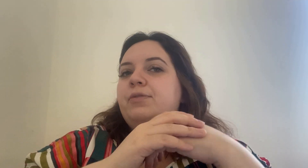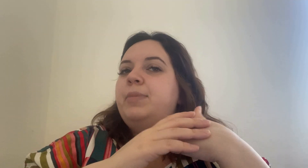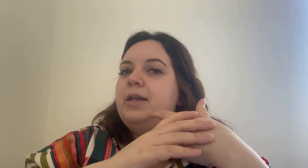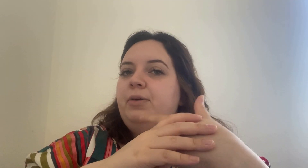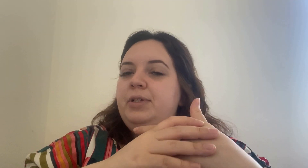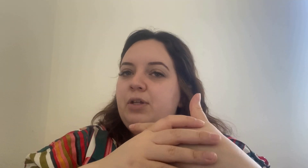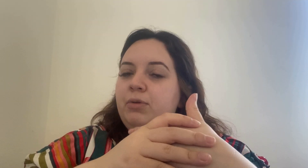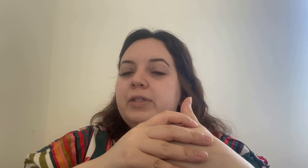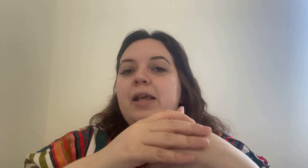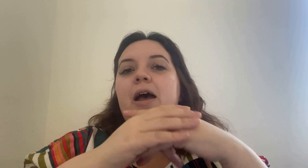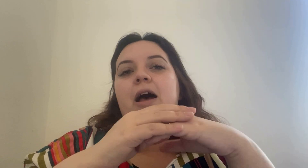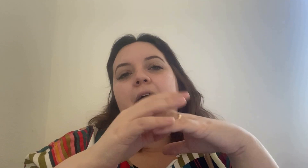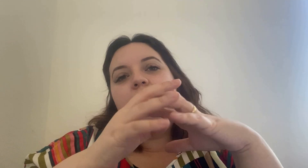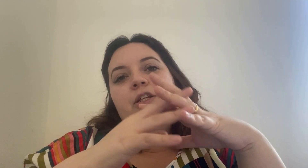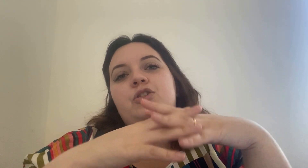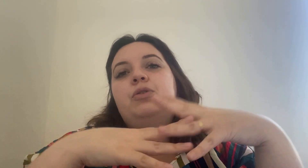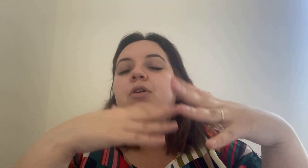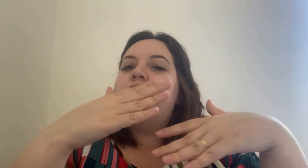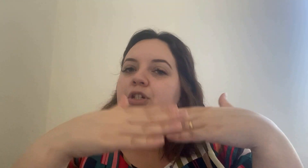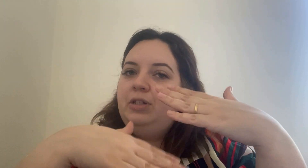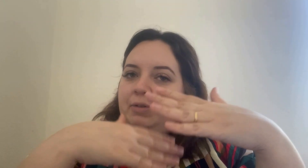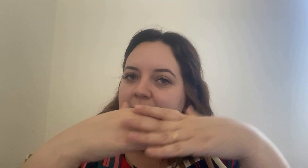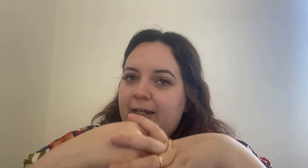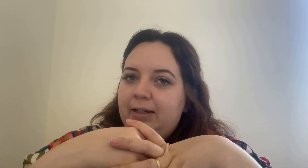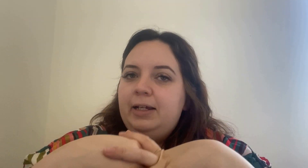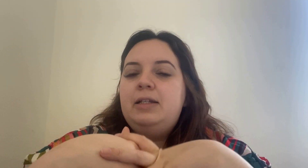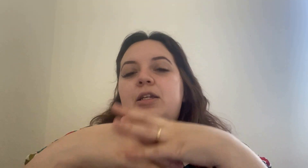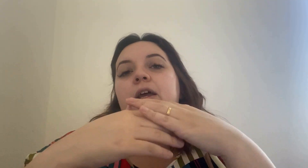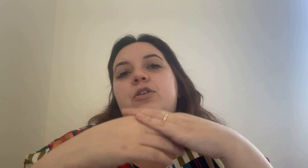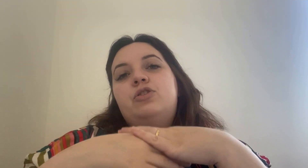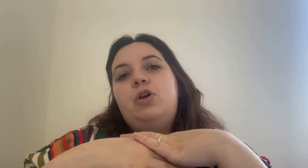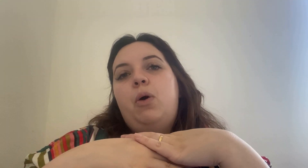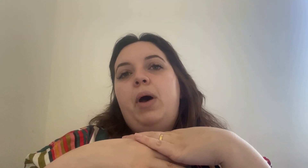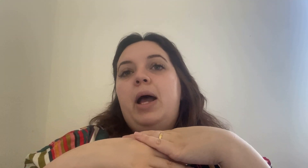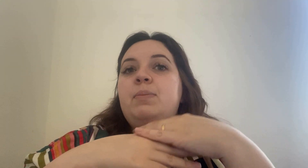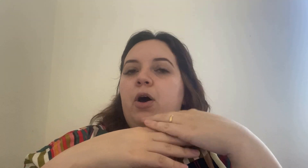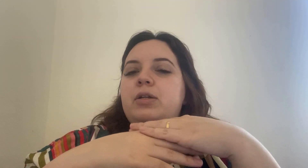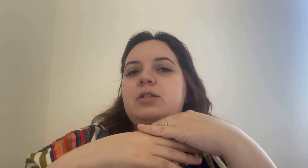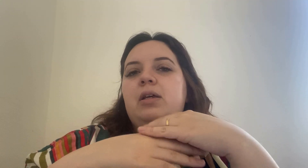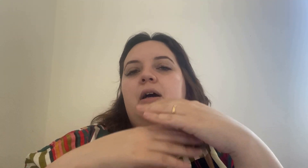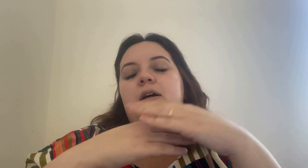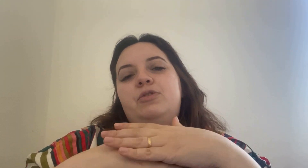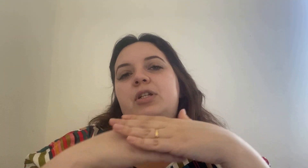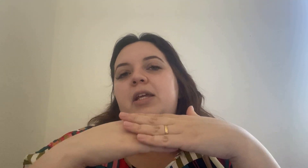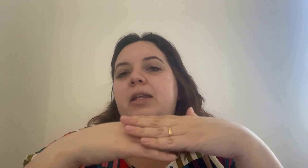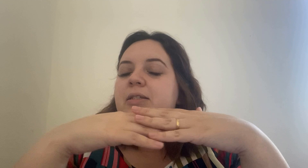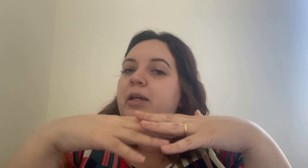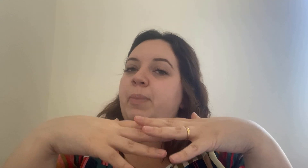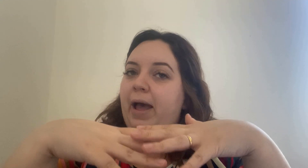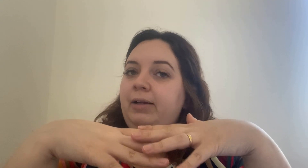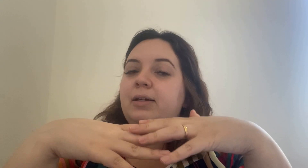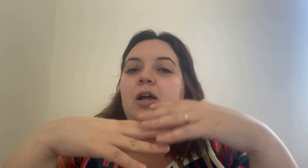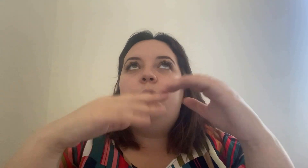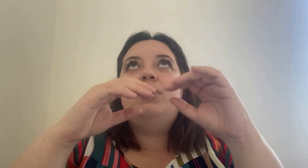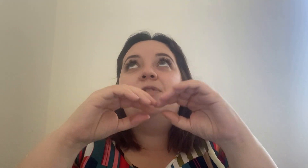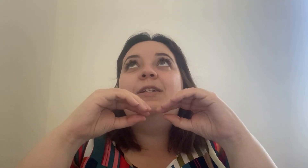better results i need to continue taking it so i bought the 180 day pack with an